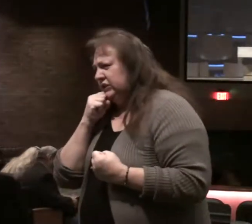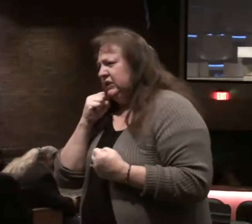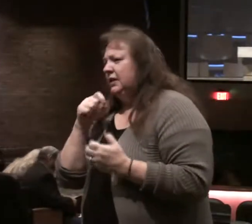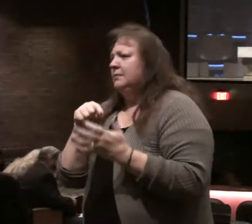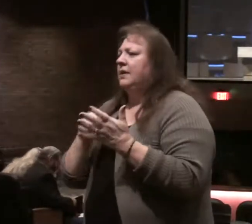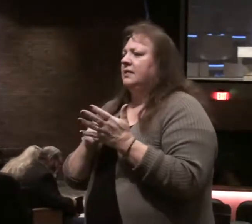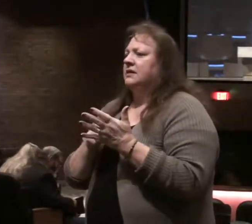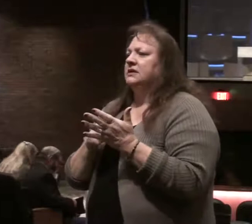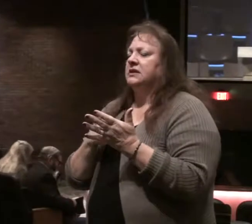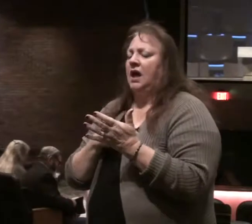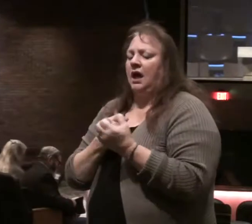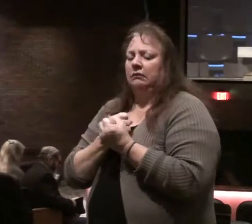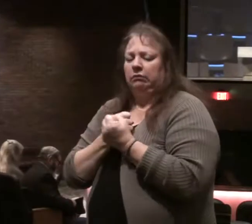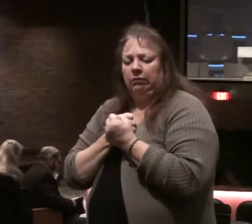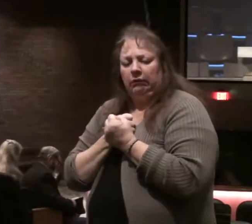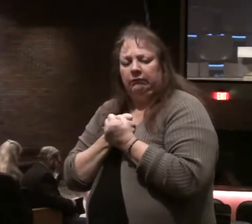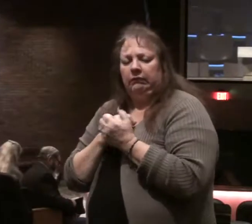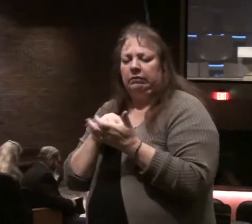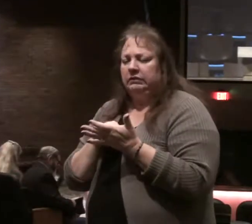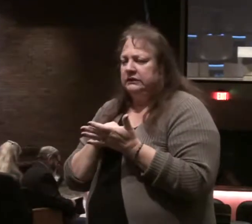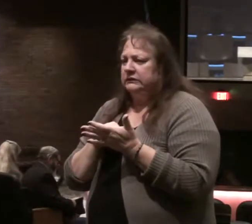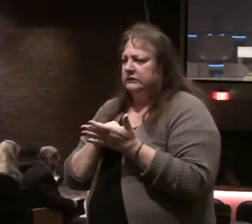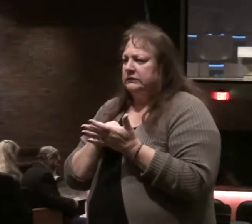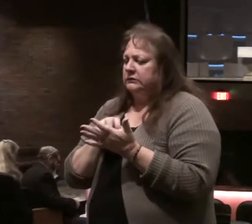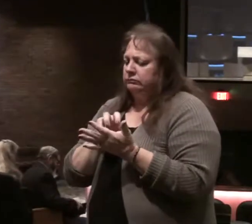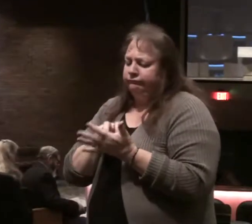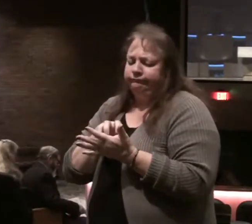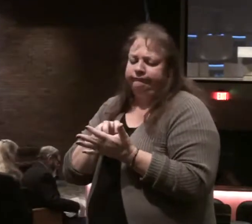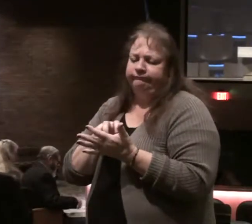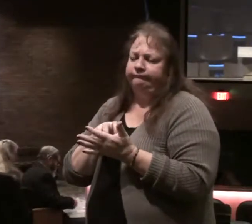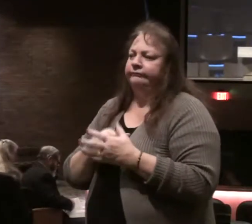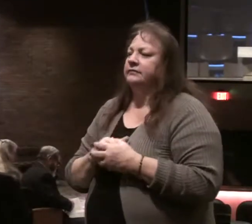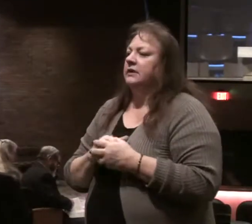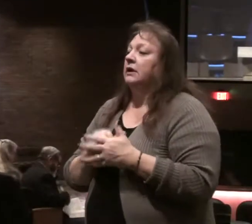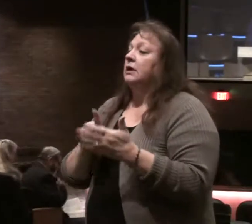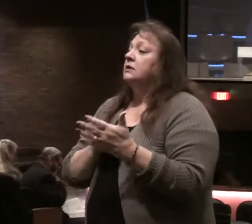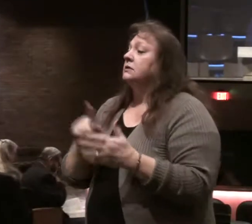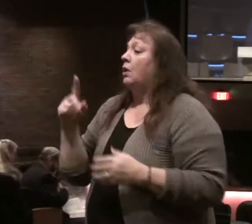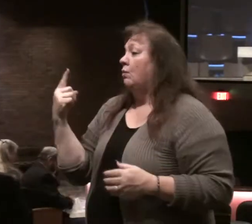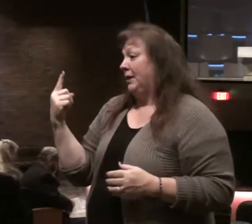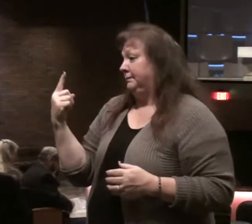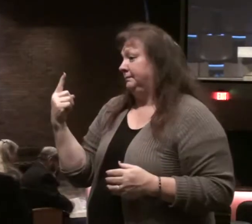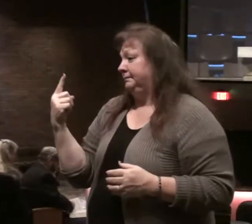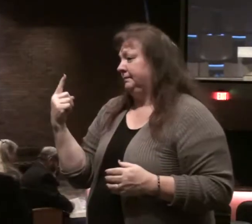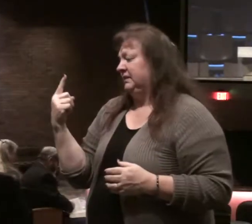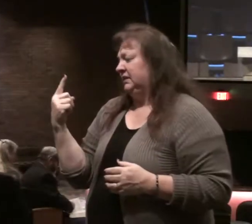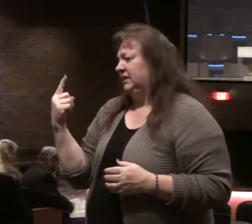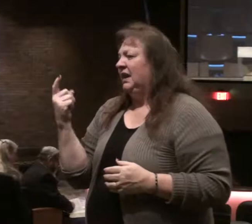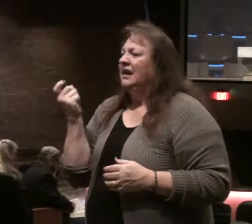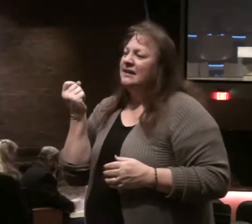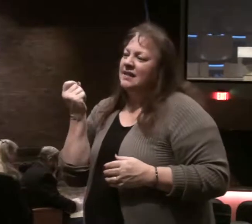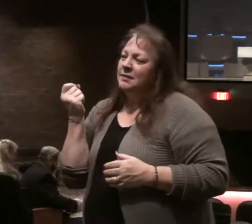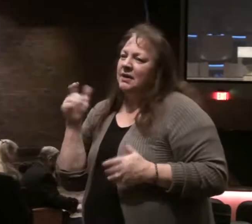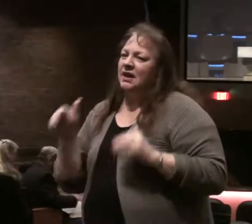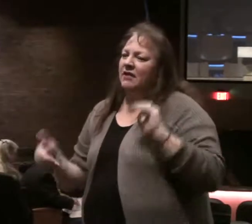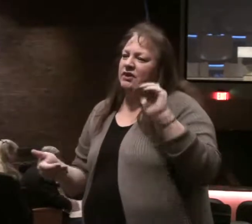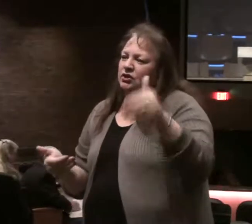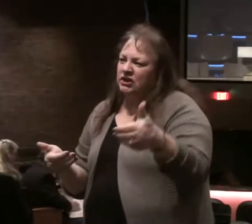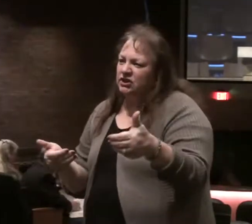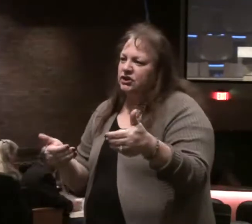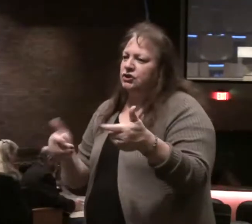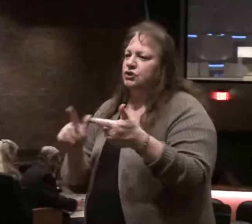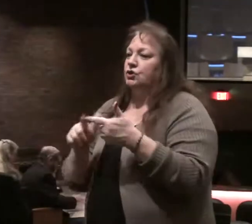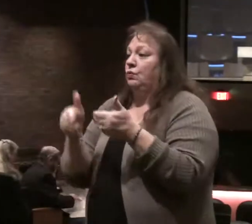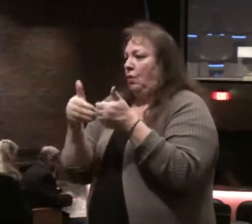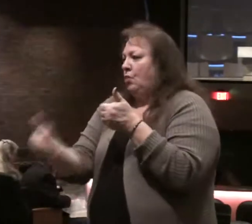this is a section I continually go back to again and again and again. Psalm 1 functions a little bit as an introduction to the